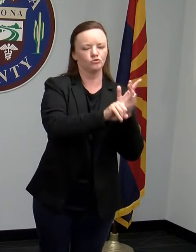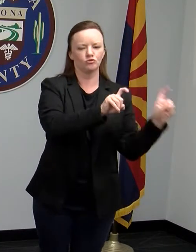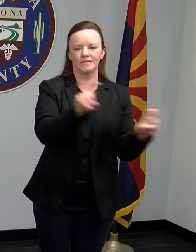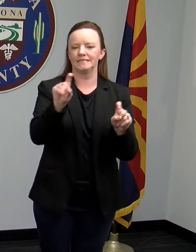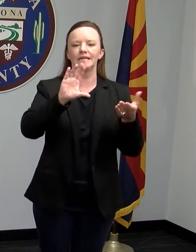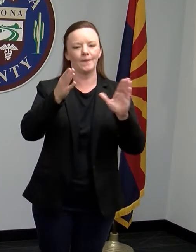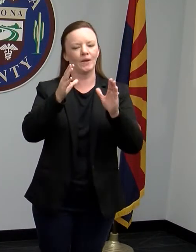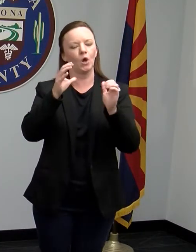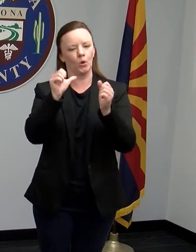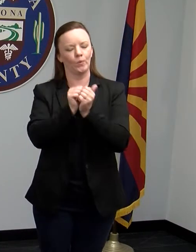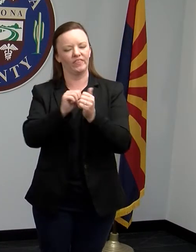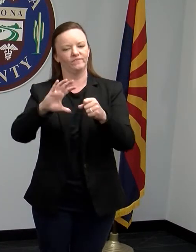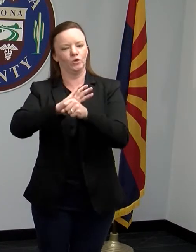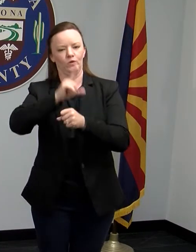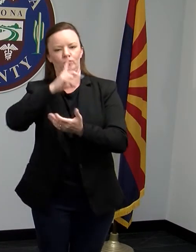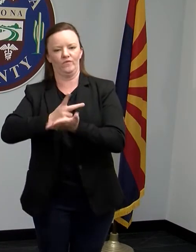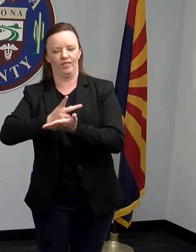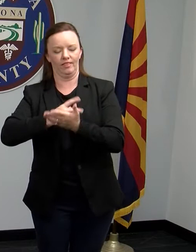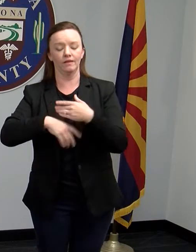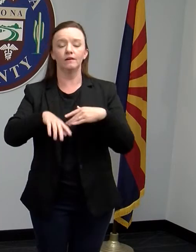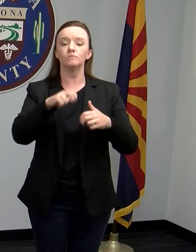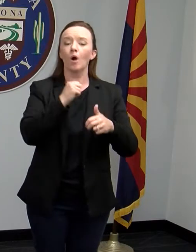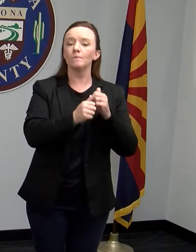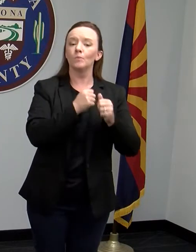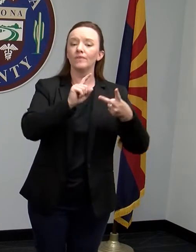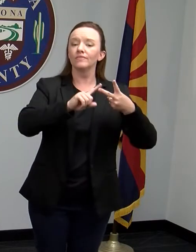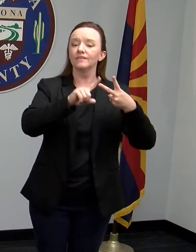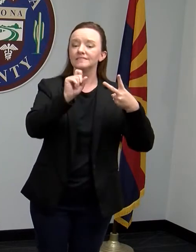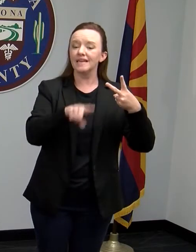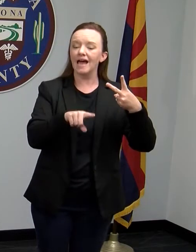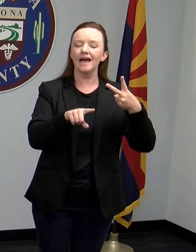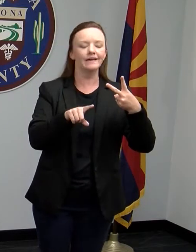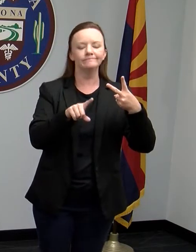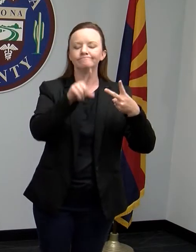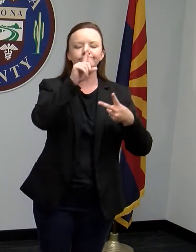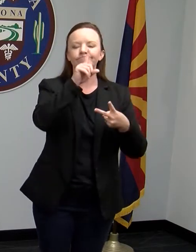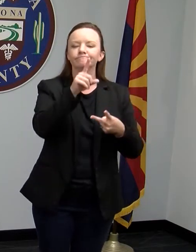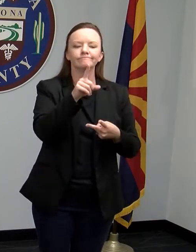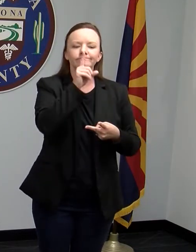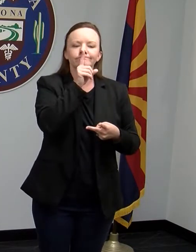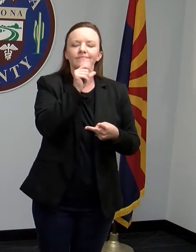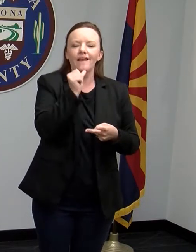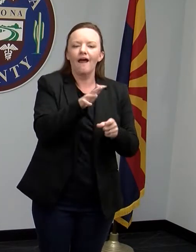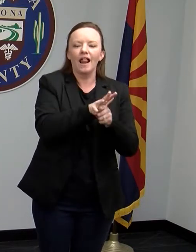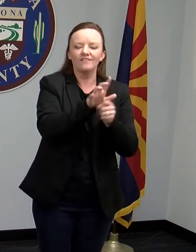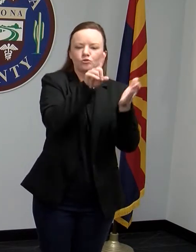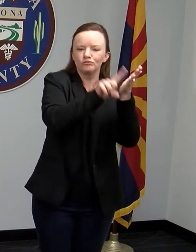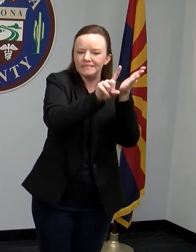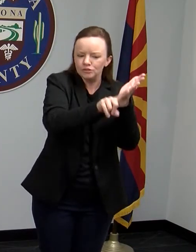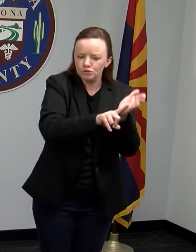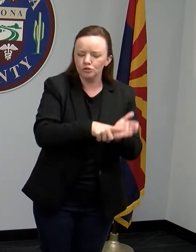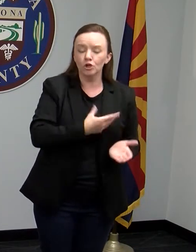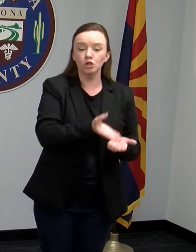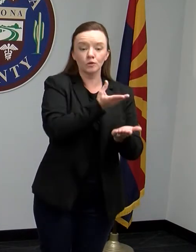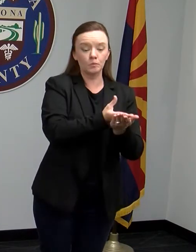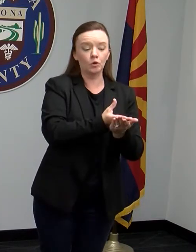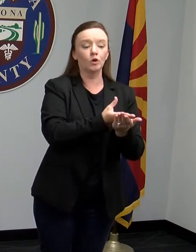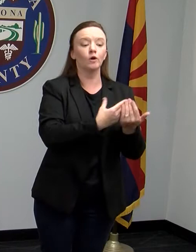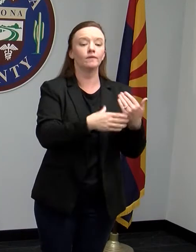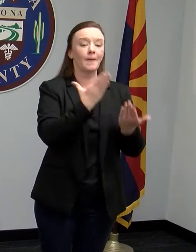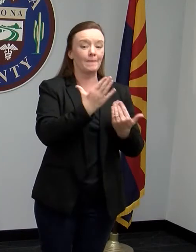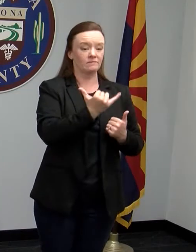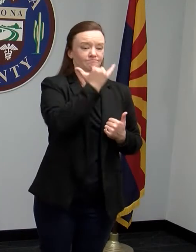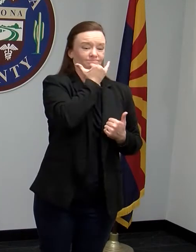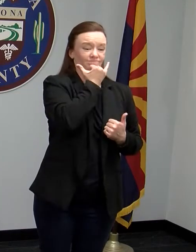these tests is that they haven't been studied enough to know how often there are either false positive tests or false